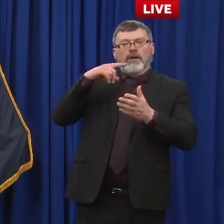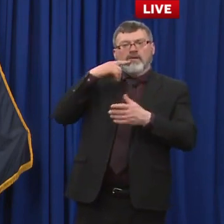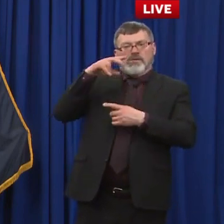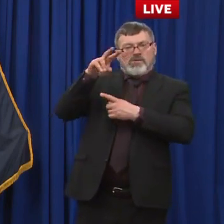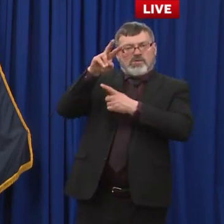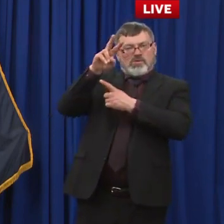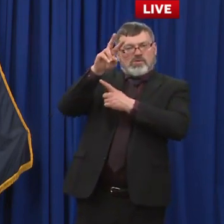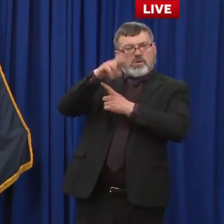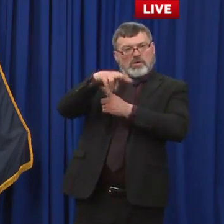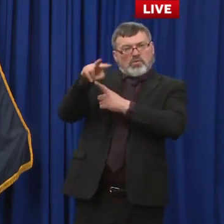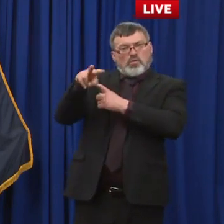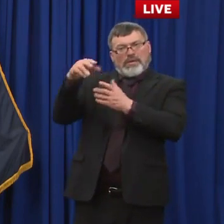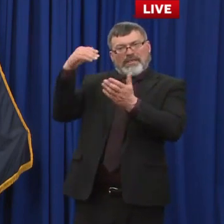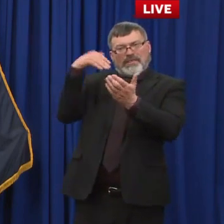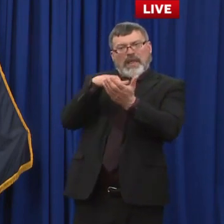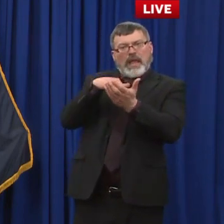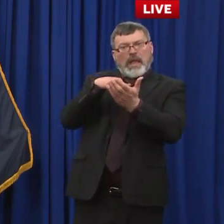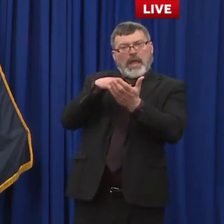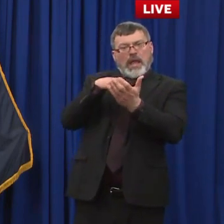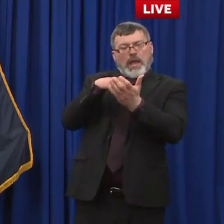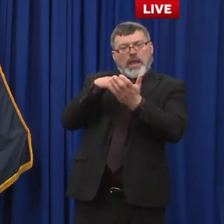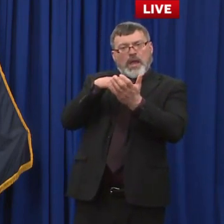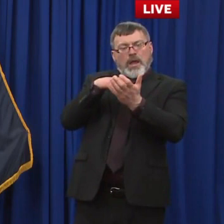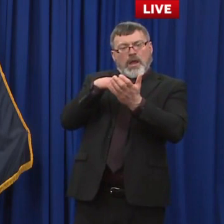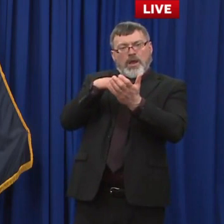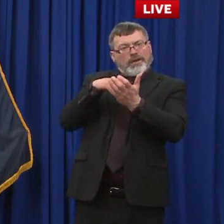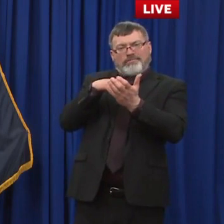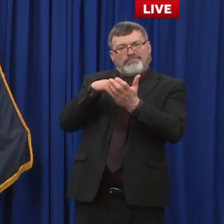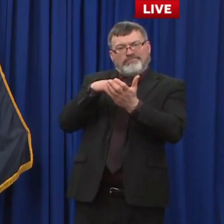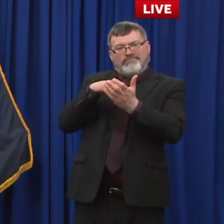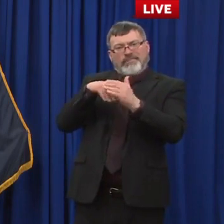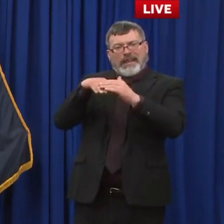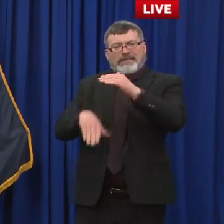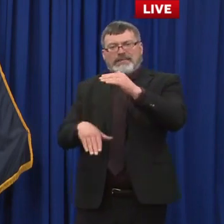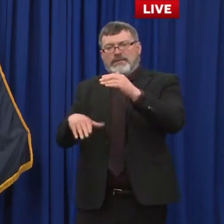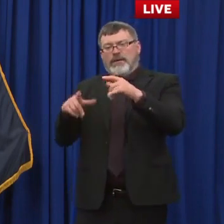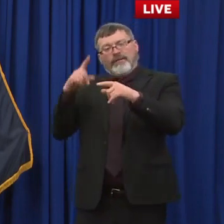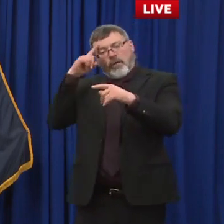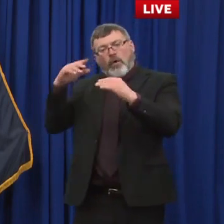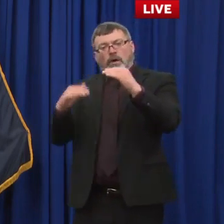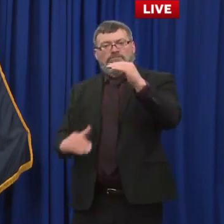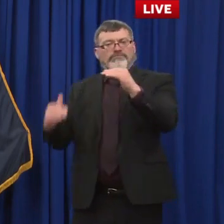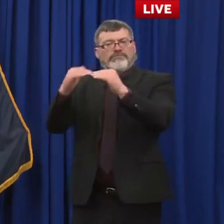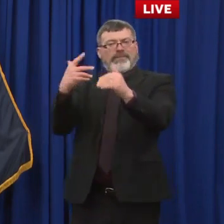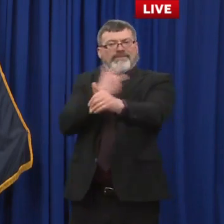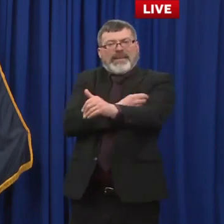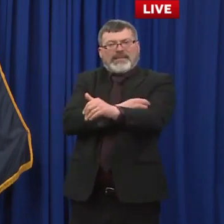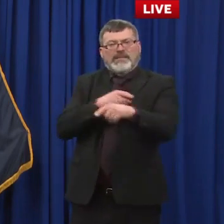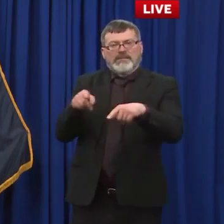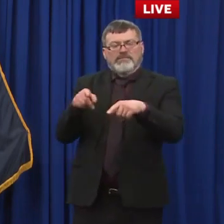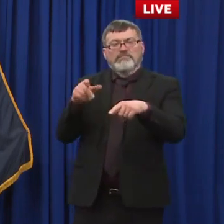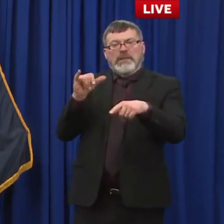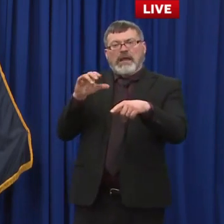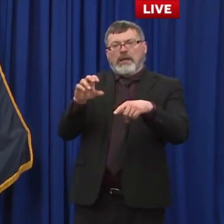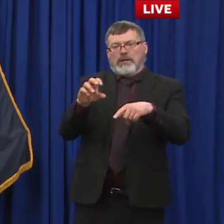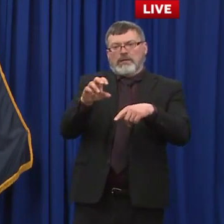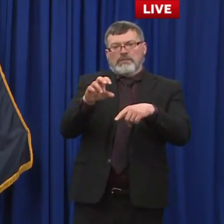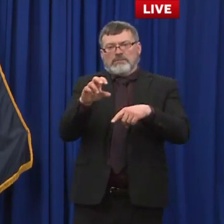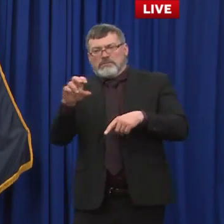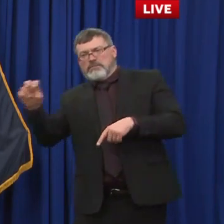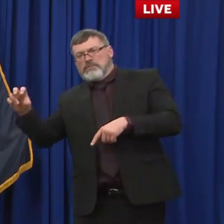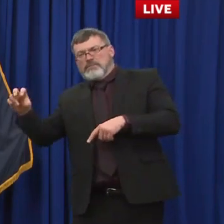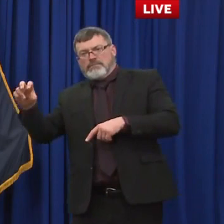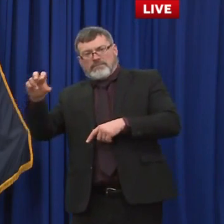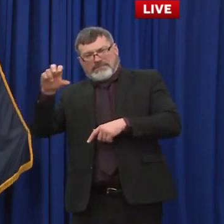that would appear to be below the state's goal of using 10 percent of its available vaccine supply for multiple populations can you tell